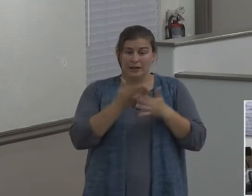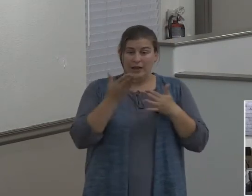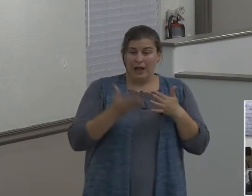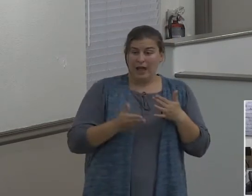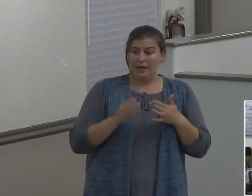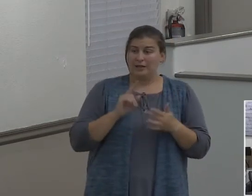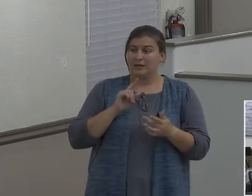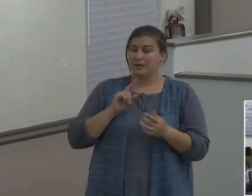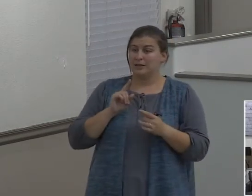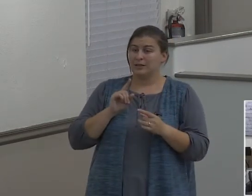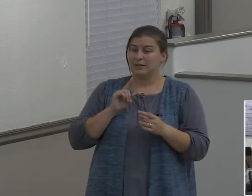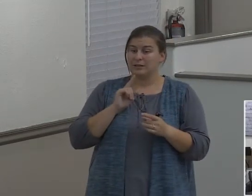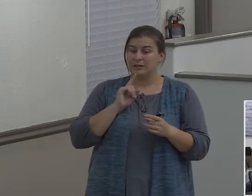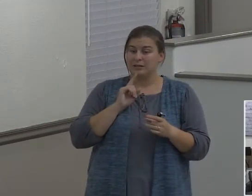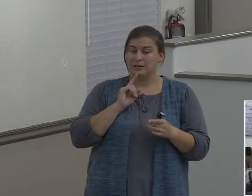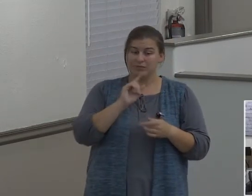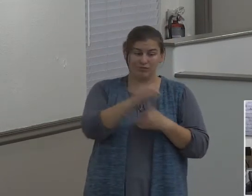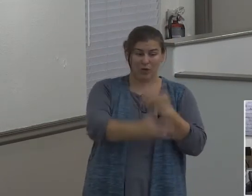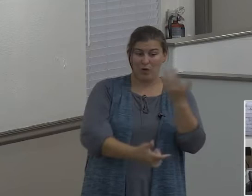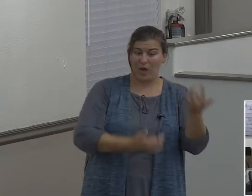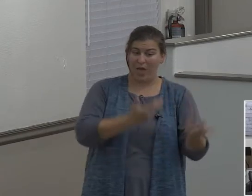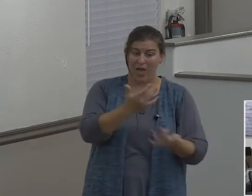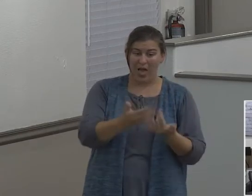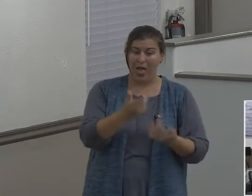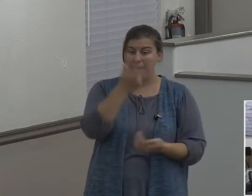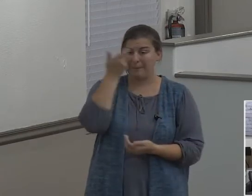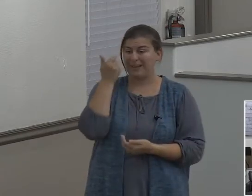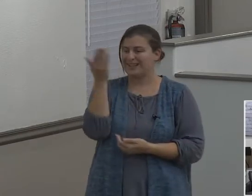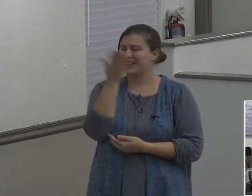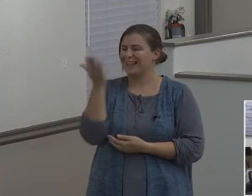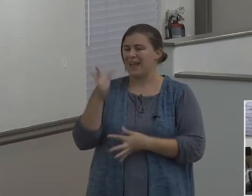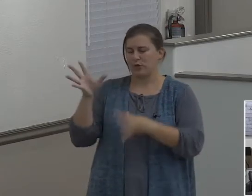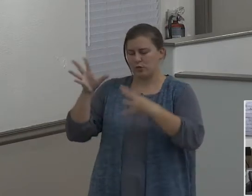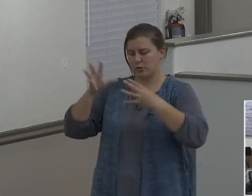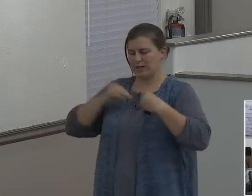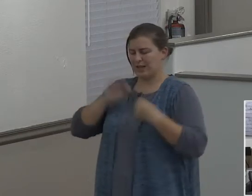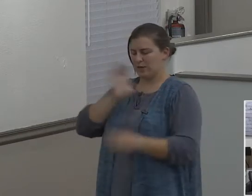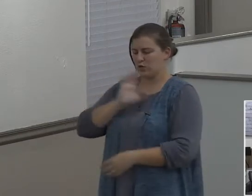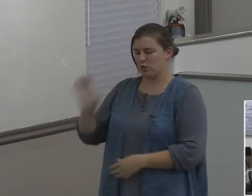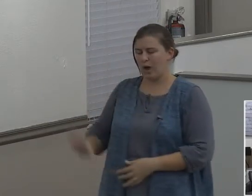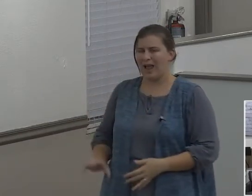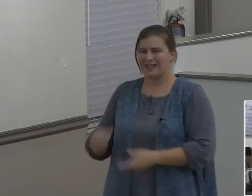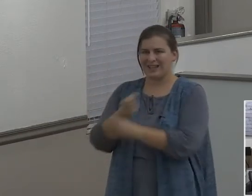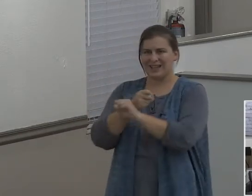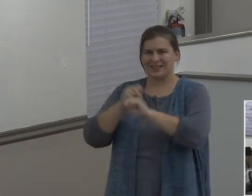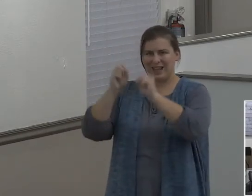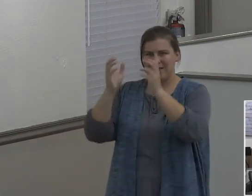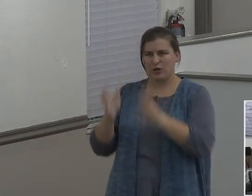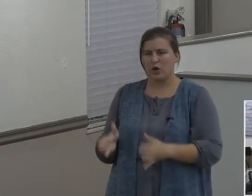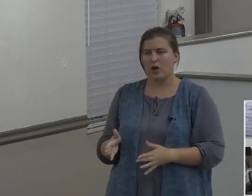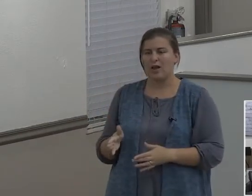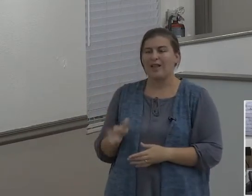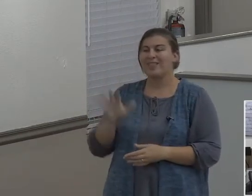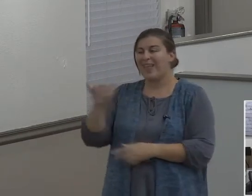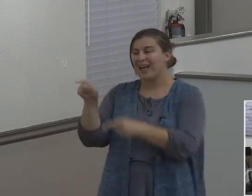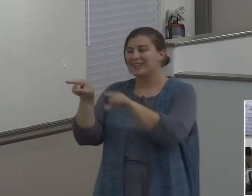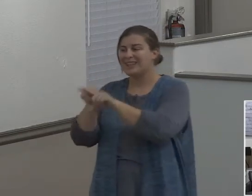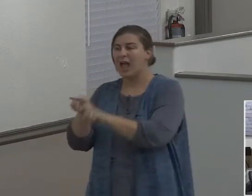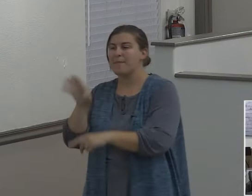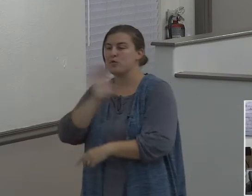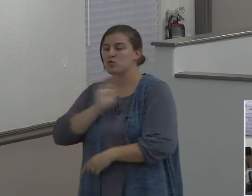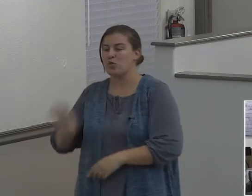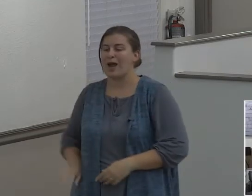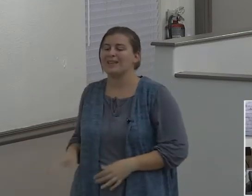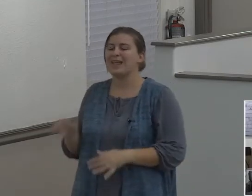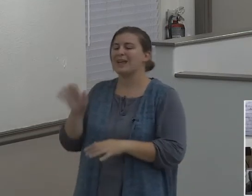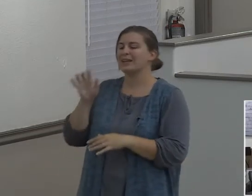Christ as Savior. You know, the Christ that they pretended to know. Wow, what a